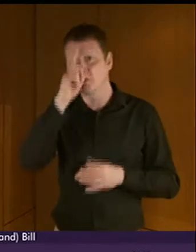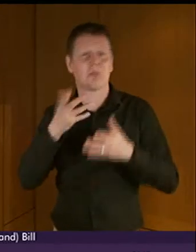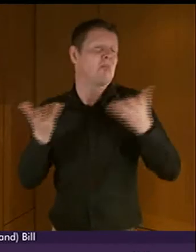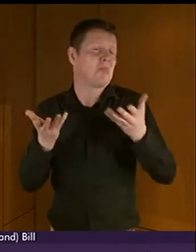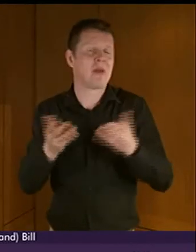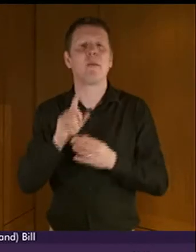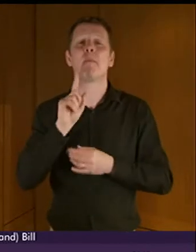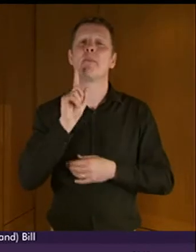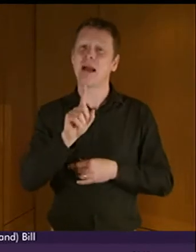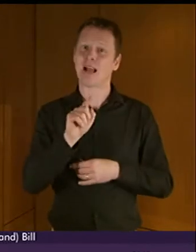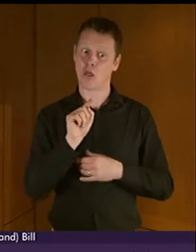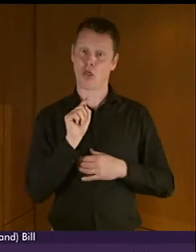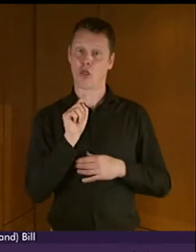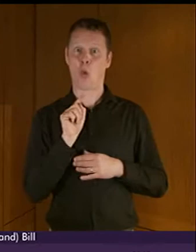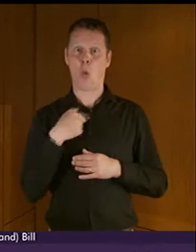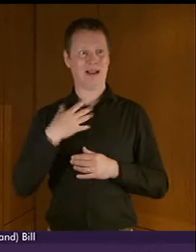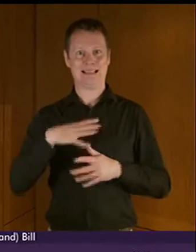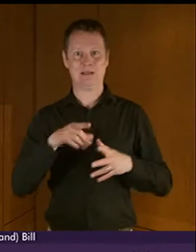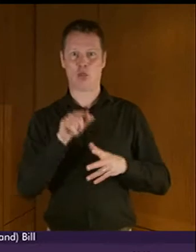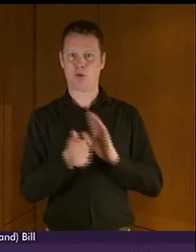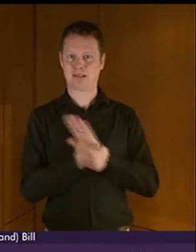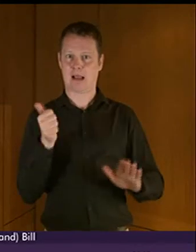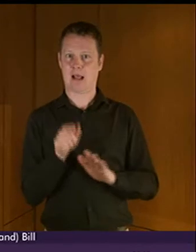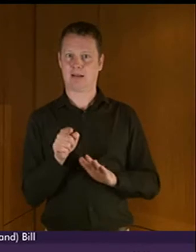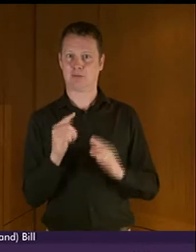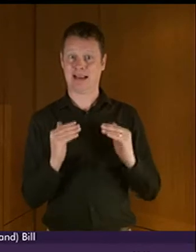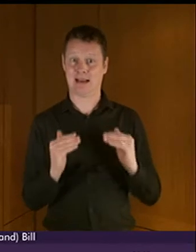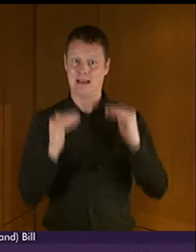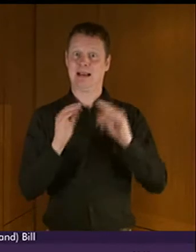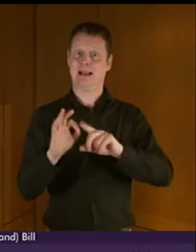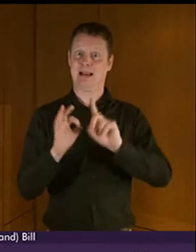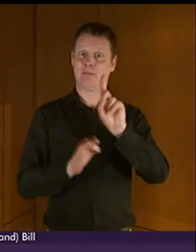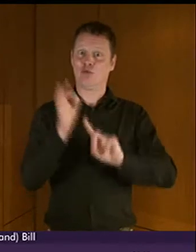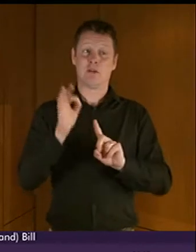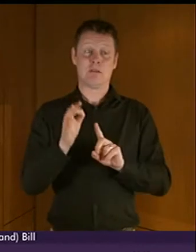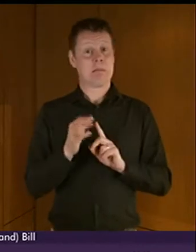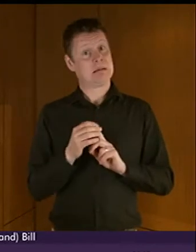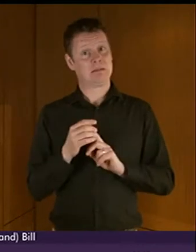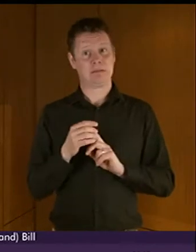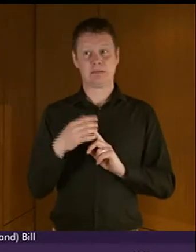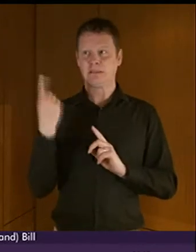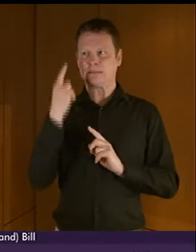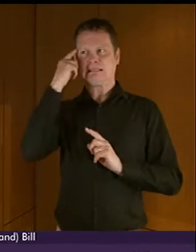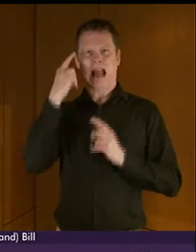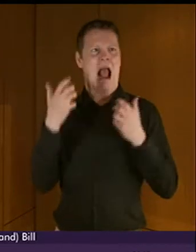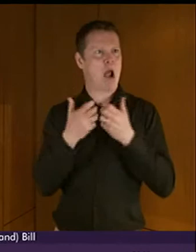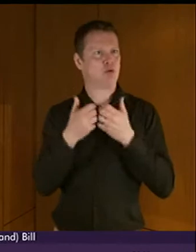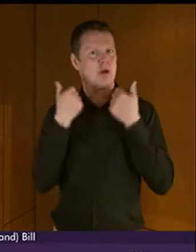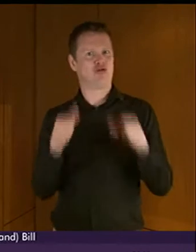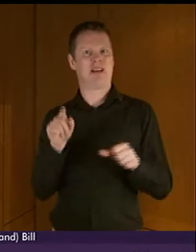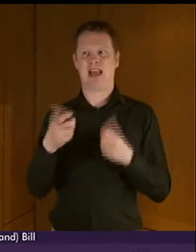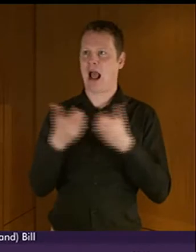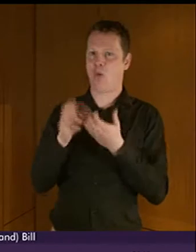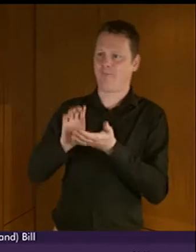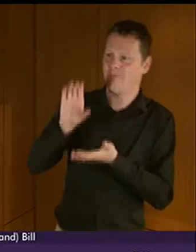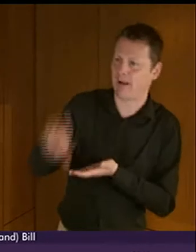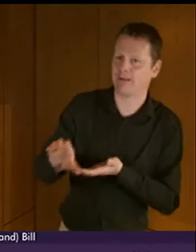that those skills are going to be needed in large measure, and somebody somewhere might already be thinking about how we do that, how we fund